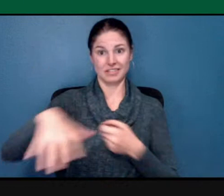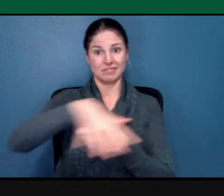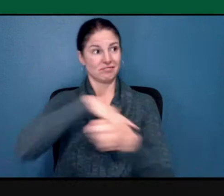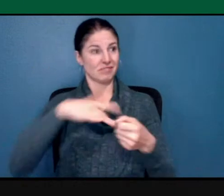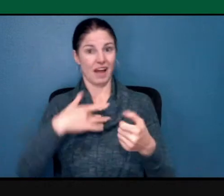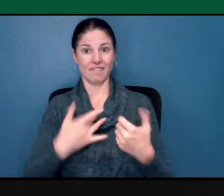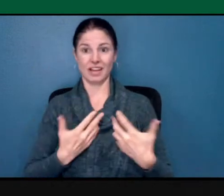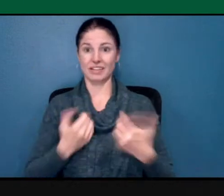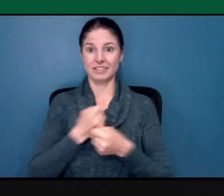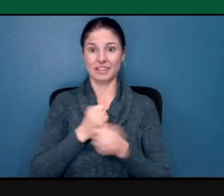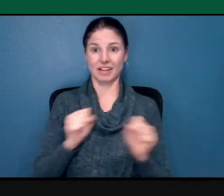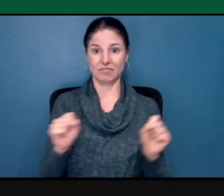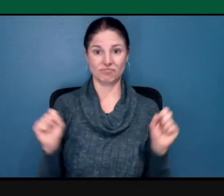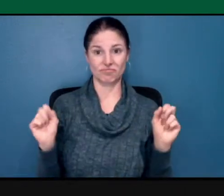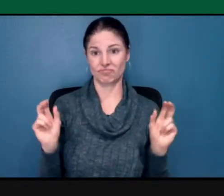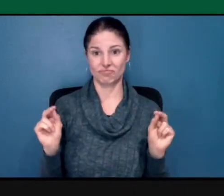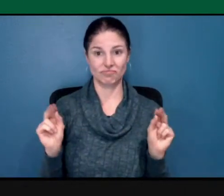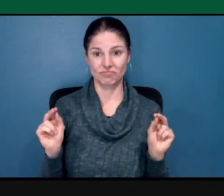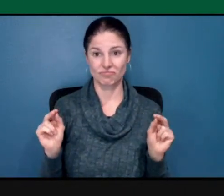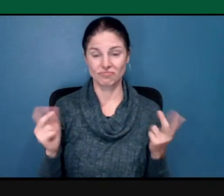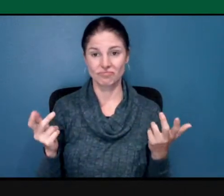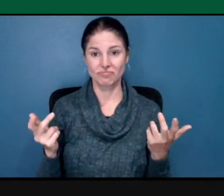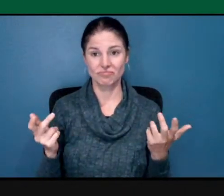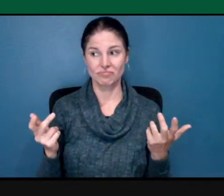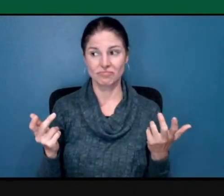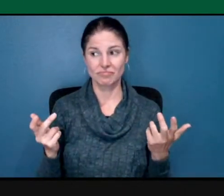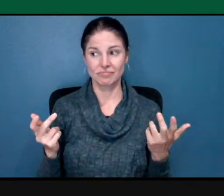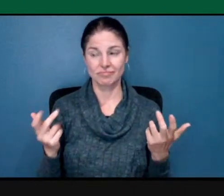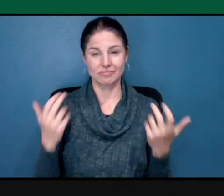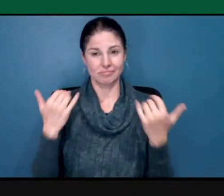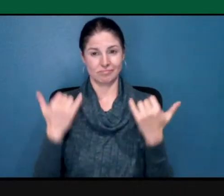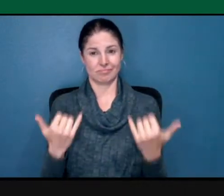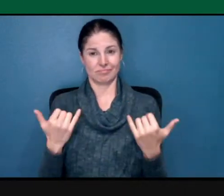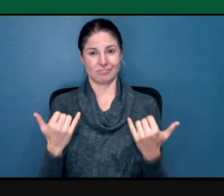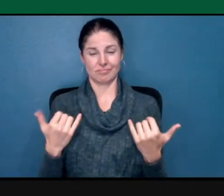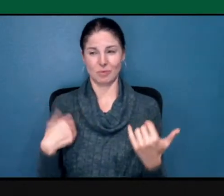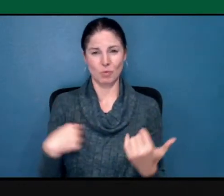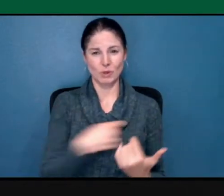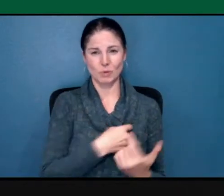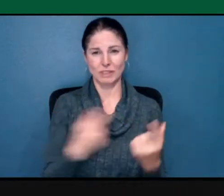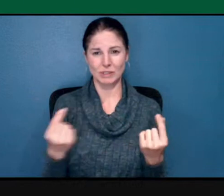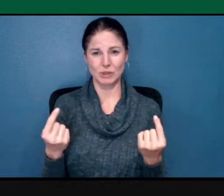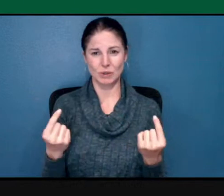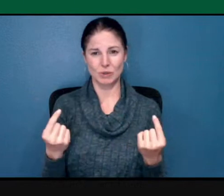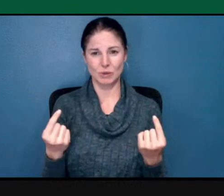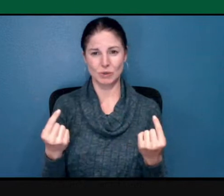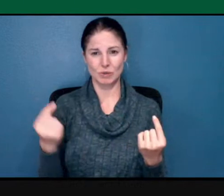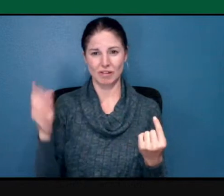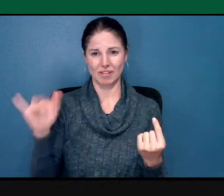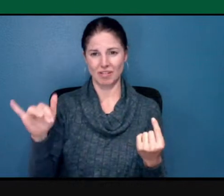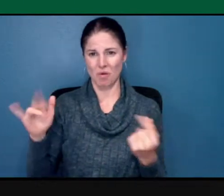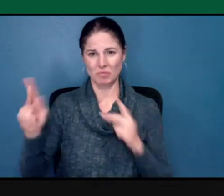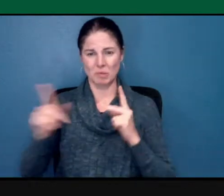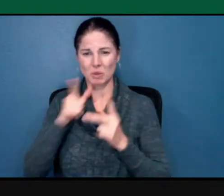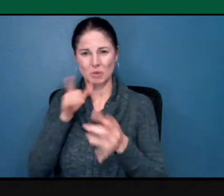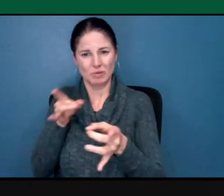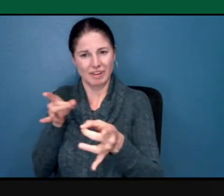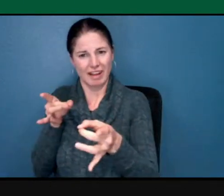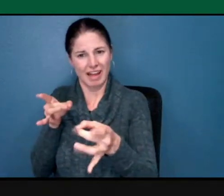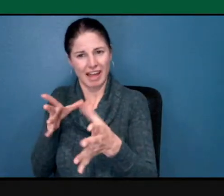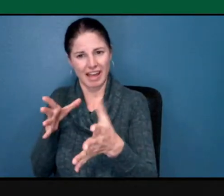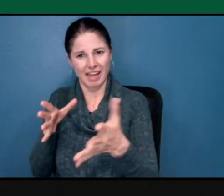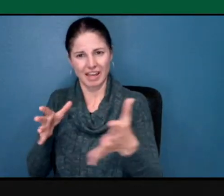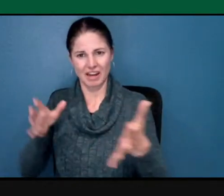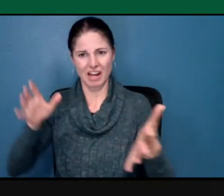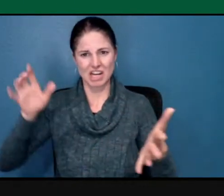what do we do in these moments when the voices of hate are ascendant and our suffering is so great?